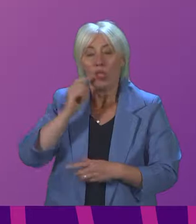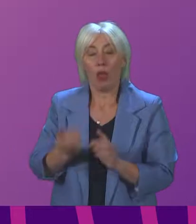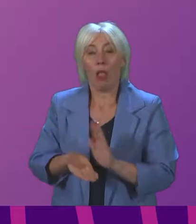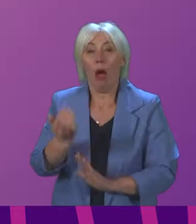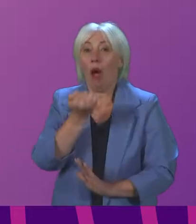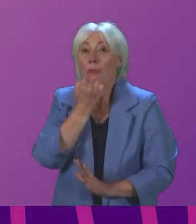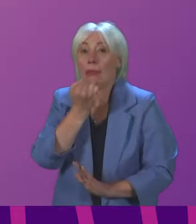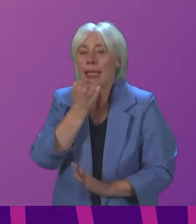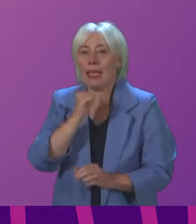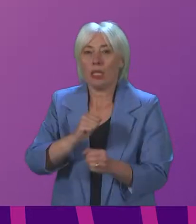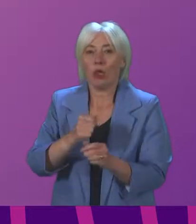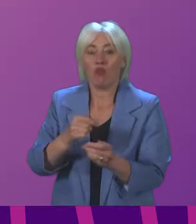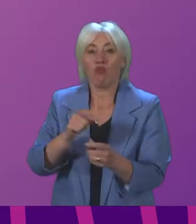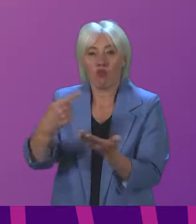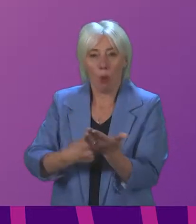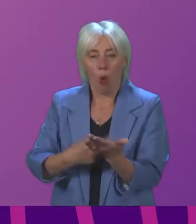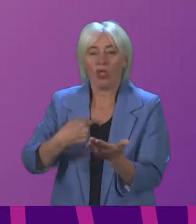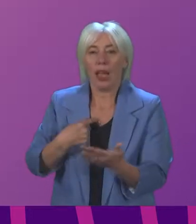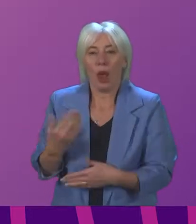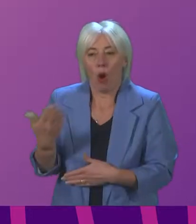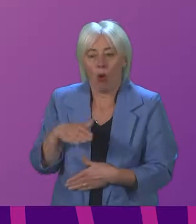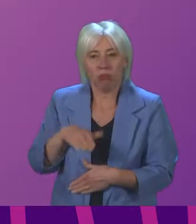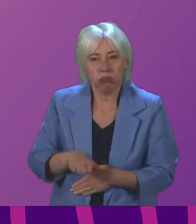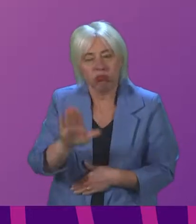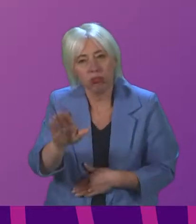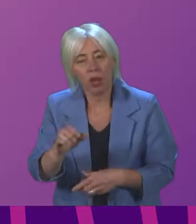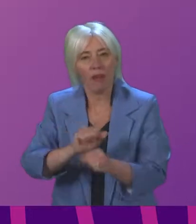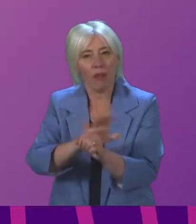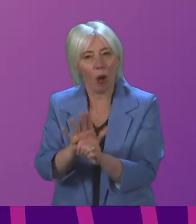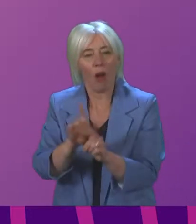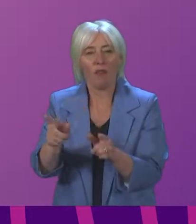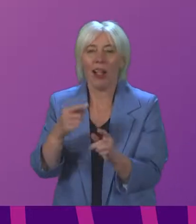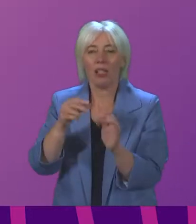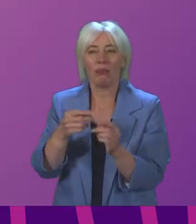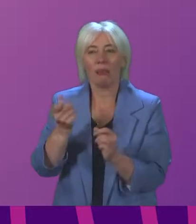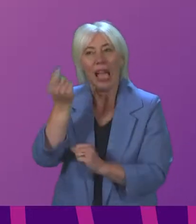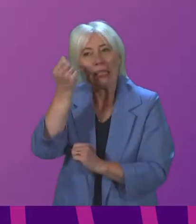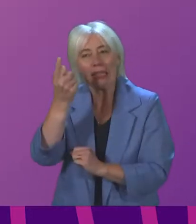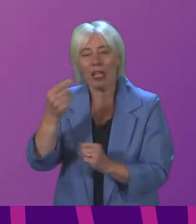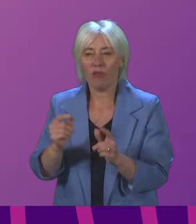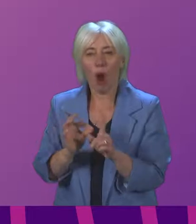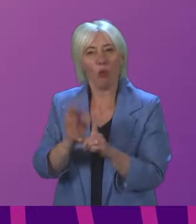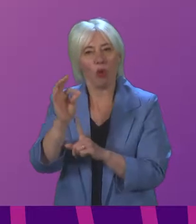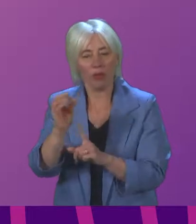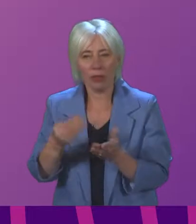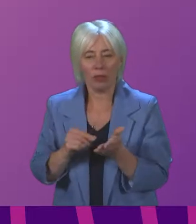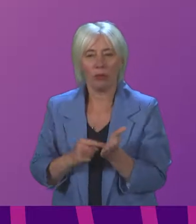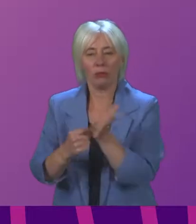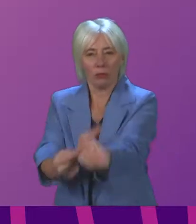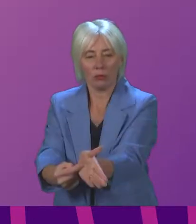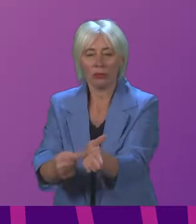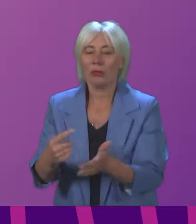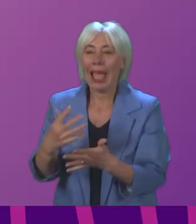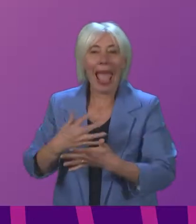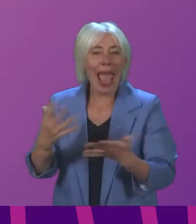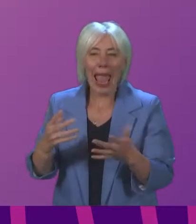including on COVID recovery in the coming weeks to set out our suggestions for improvement. We look forward to helping in any